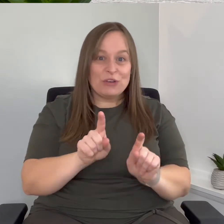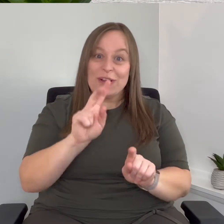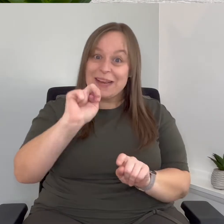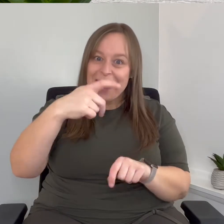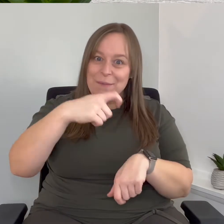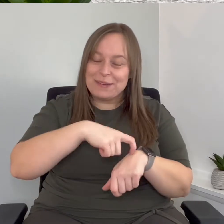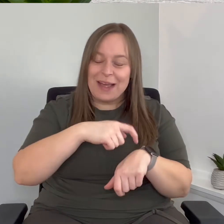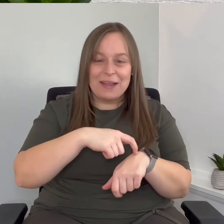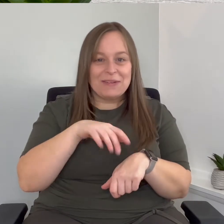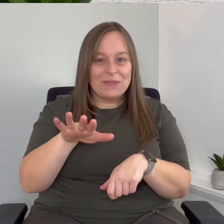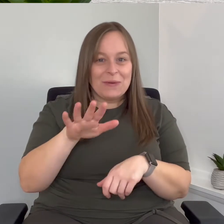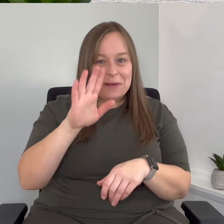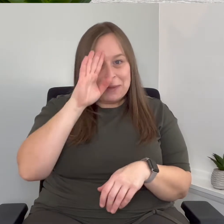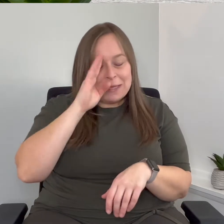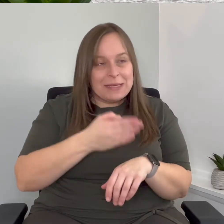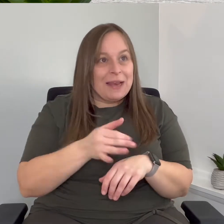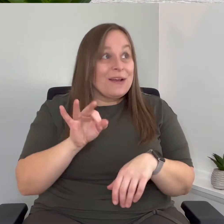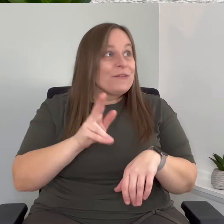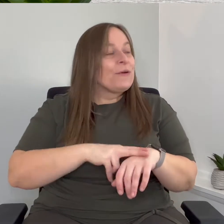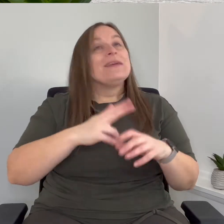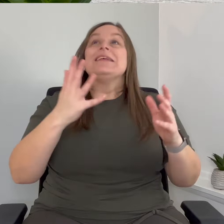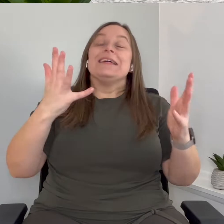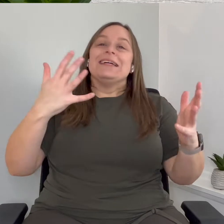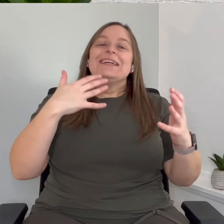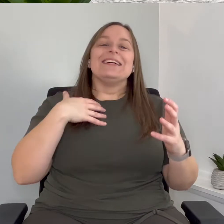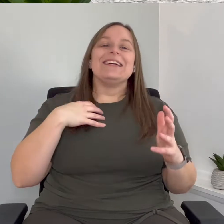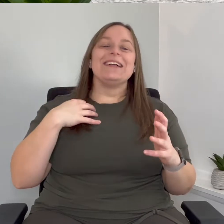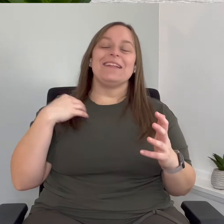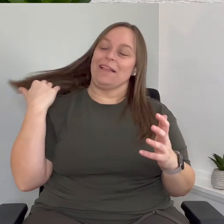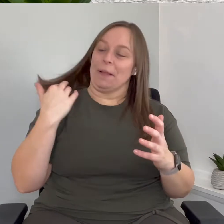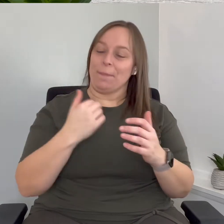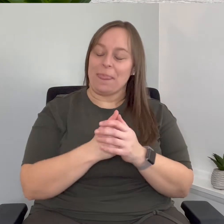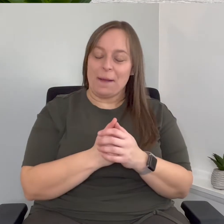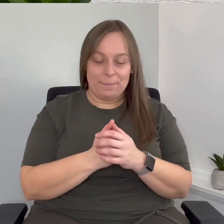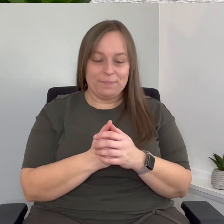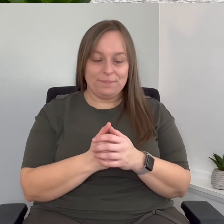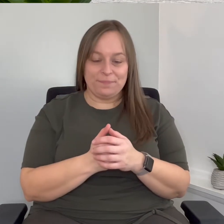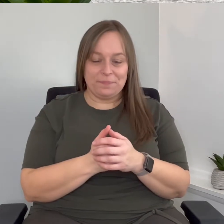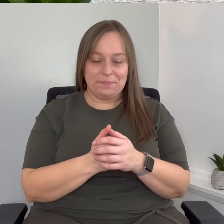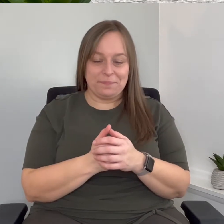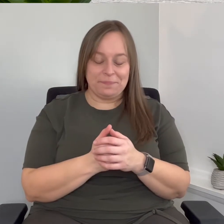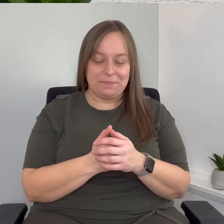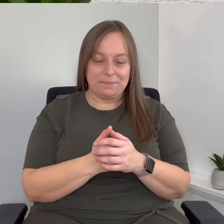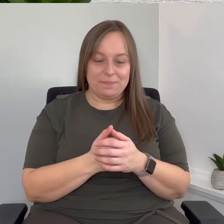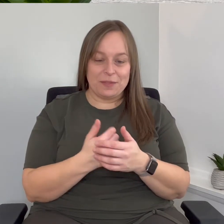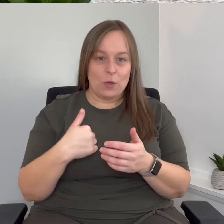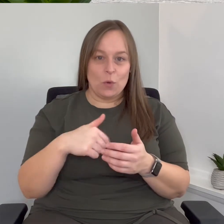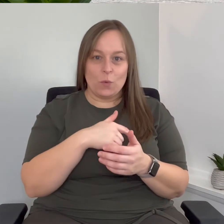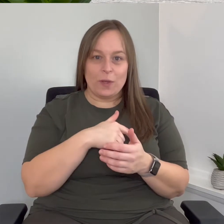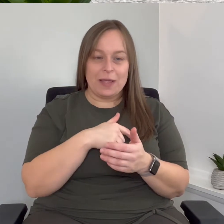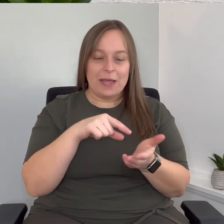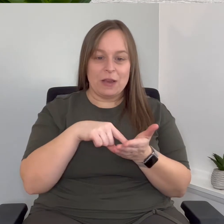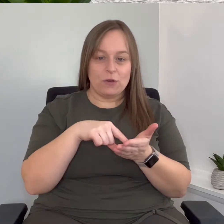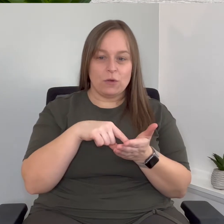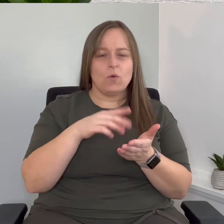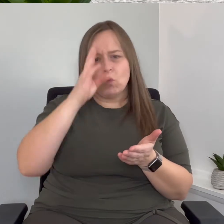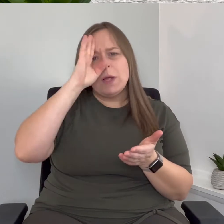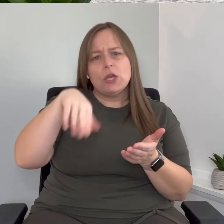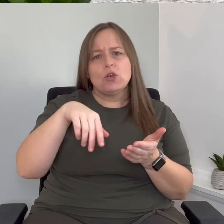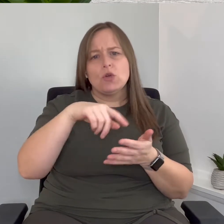nap time for the little guy of course and we had to pay we knew this